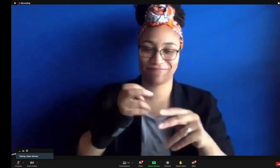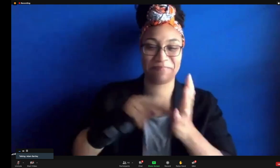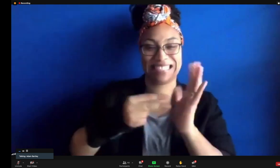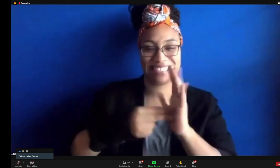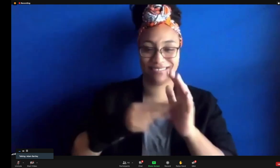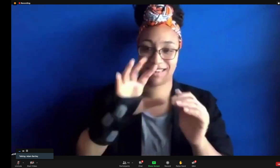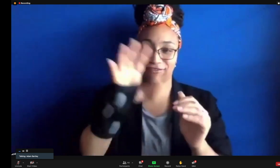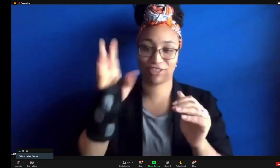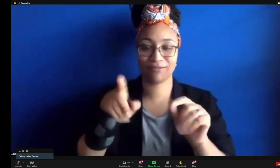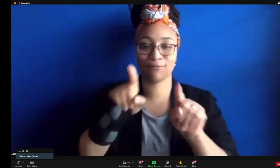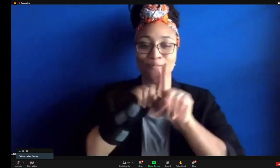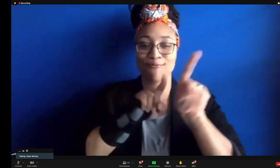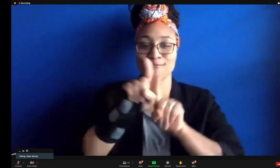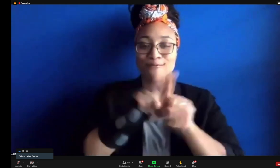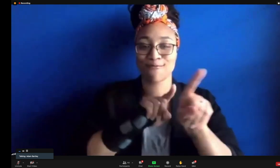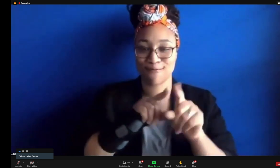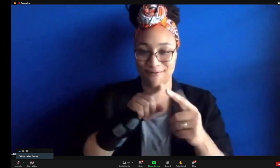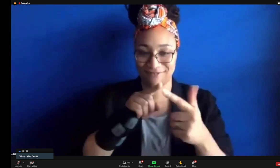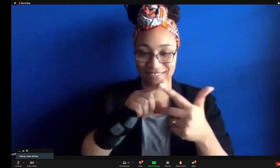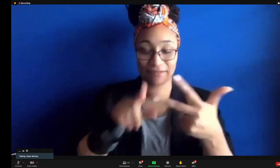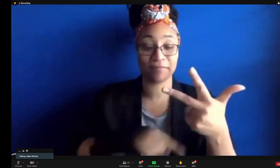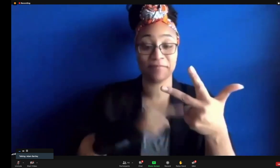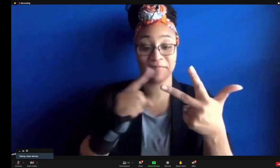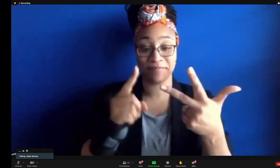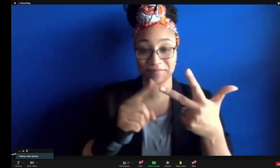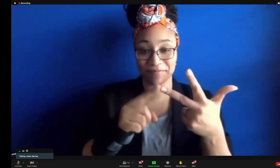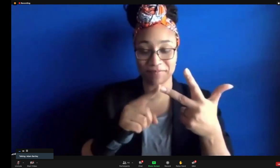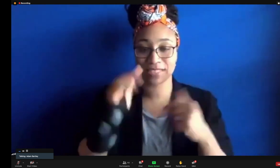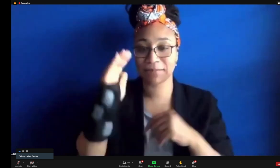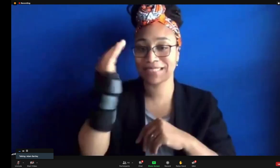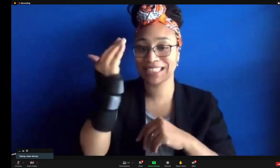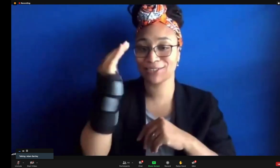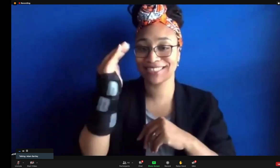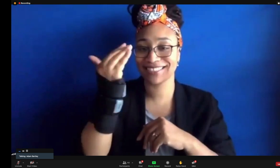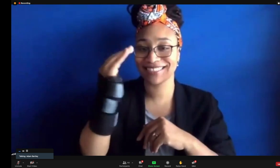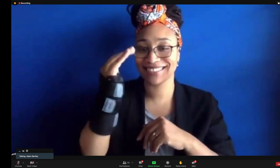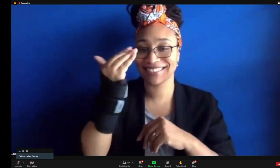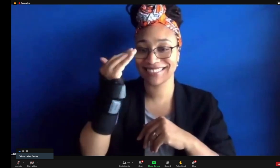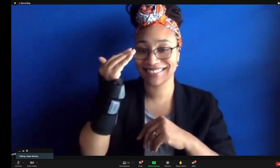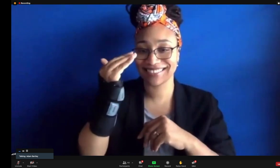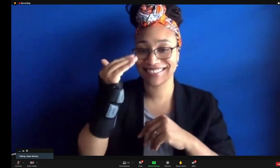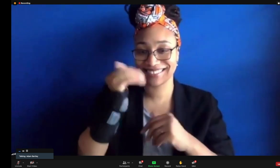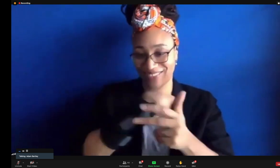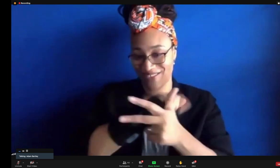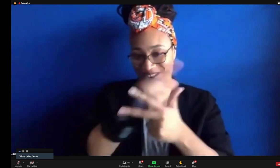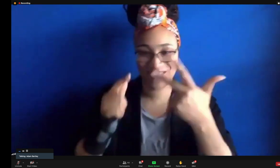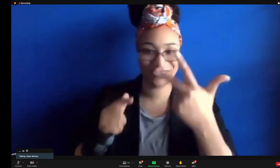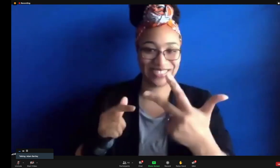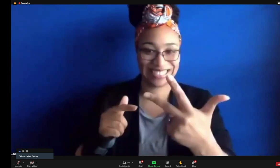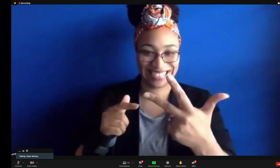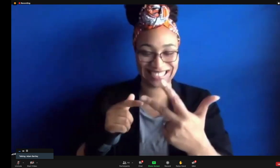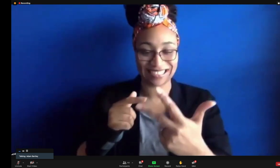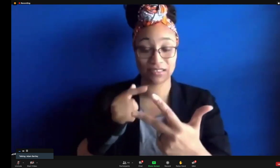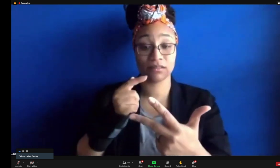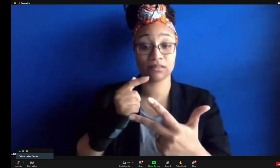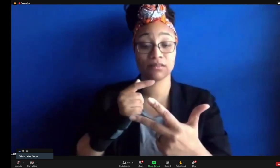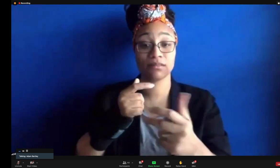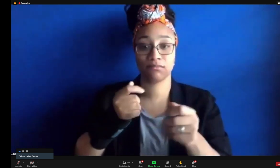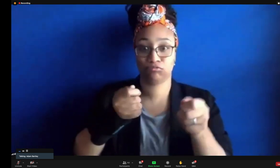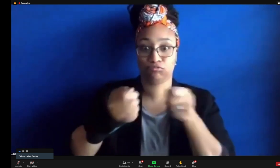whose name means an African star. And then the third work that I'd worked on, part of this, was